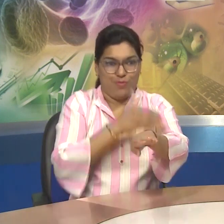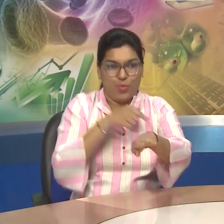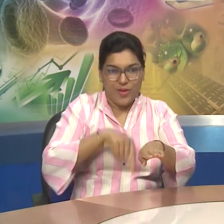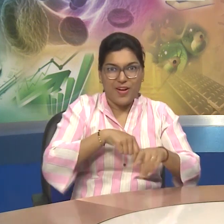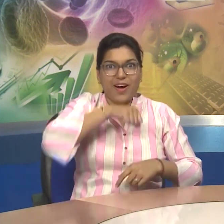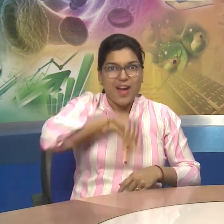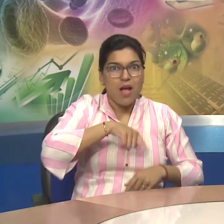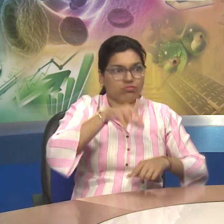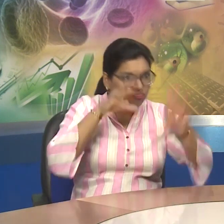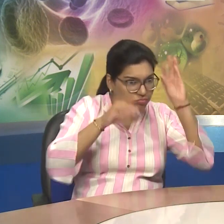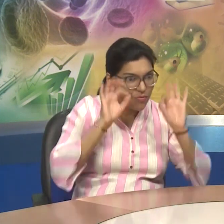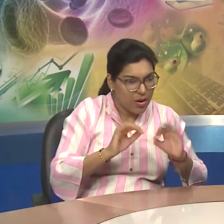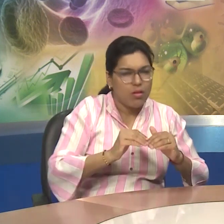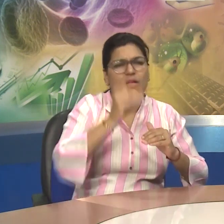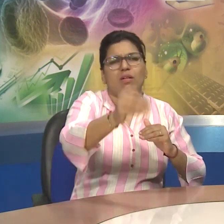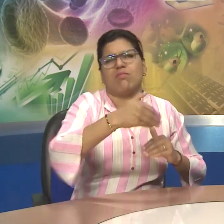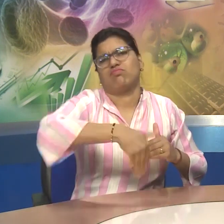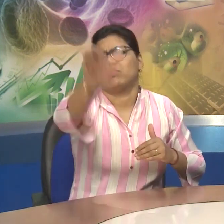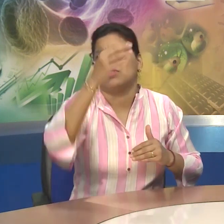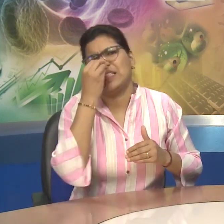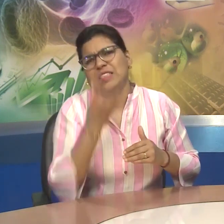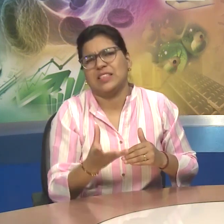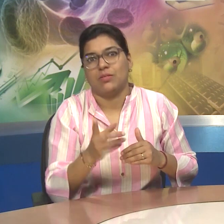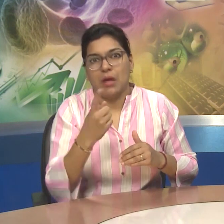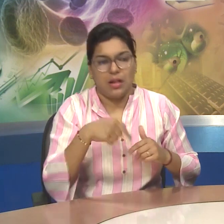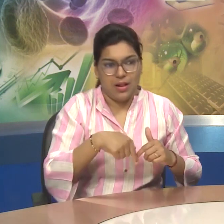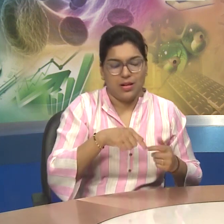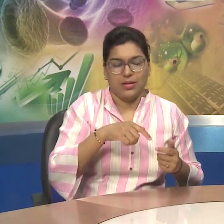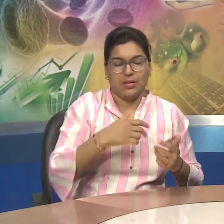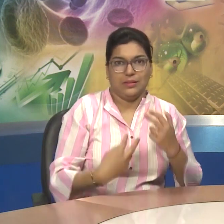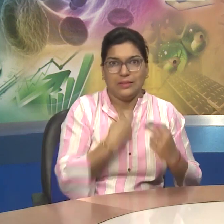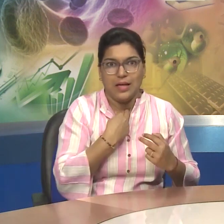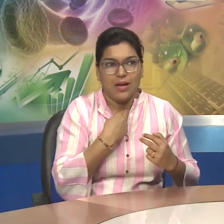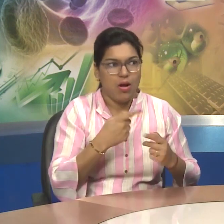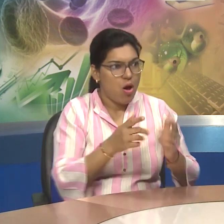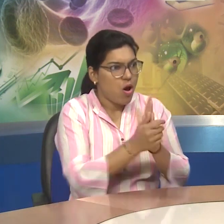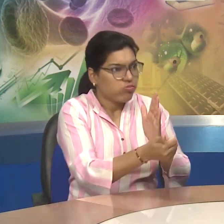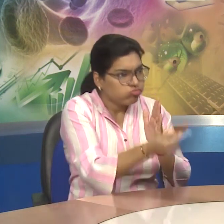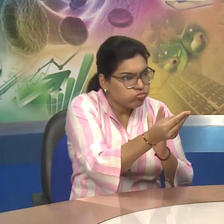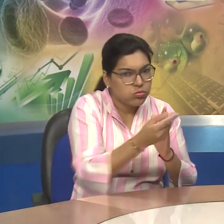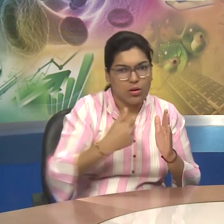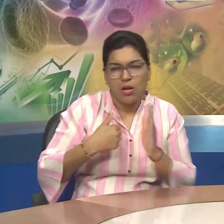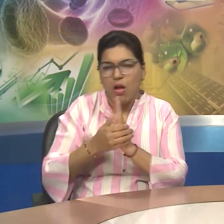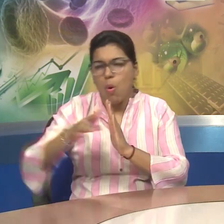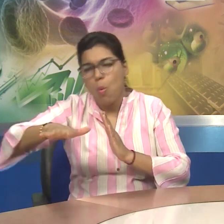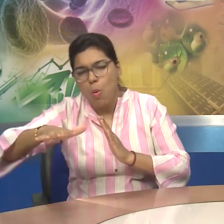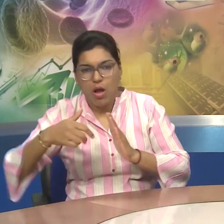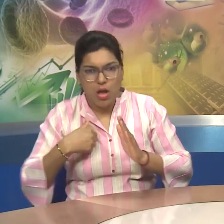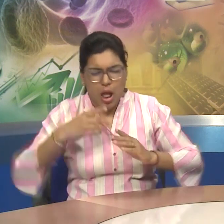So, they can easily manage the work life